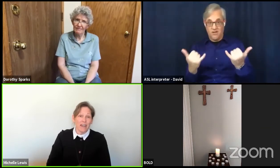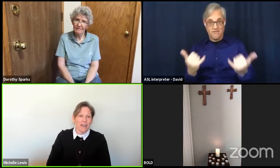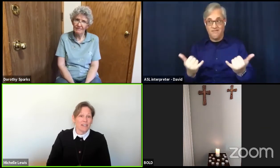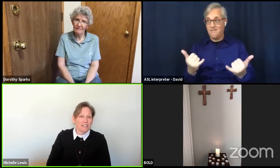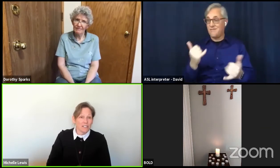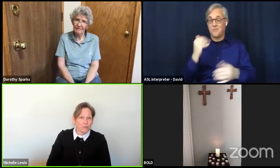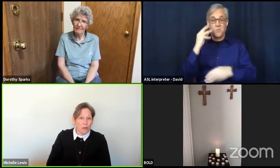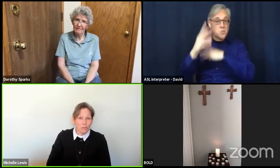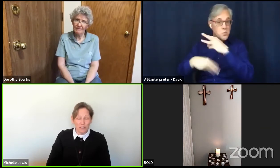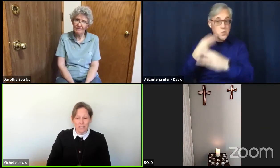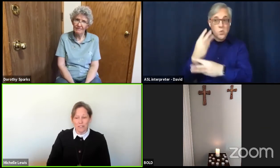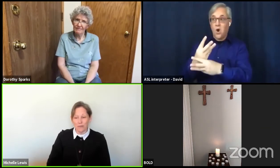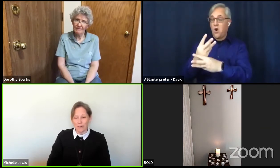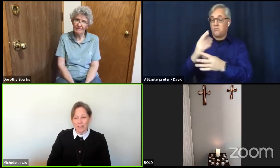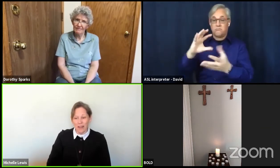disruptions to our lives.